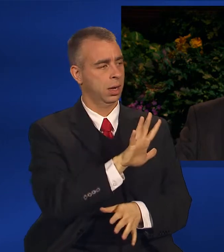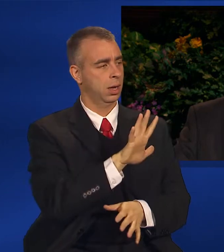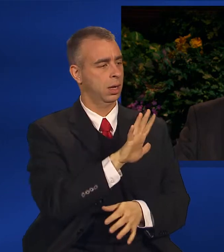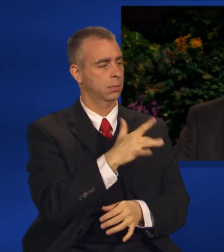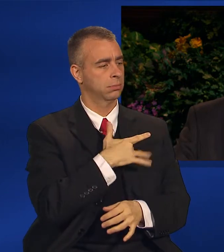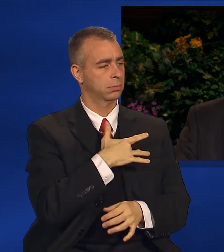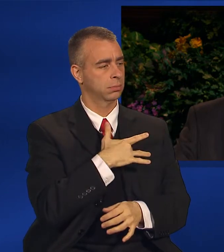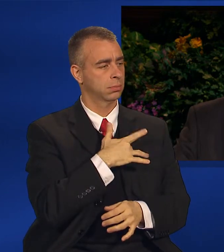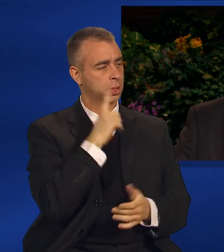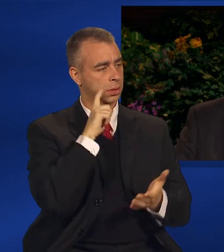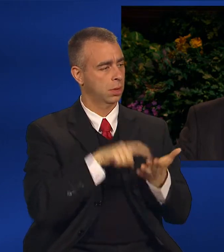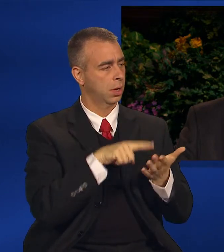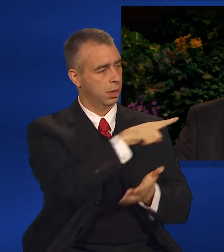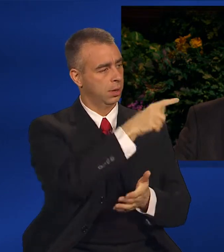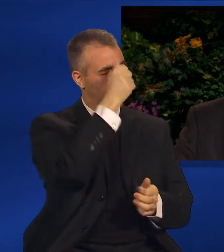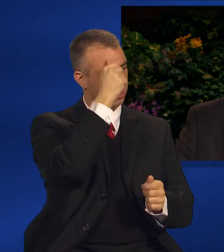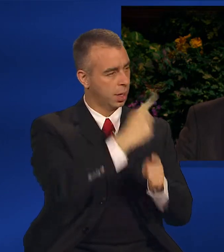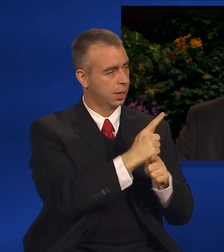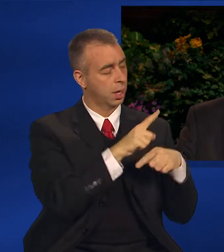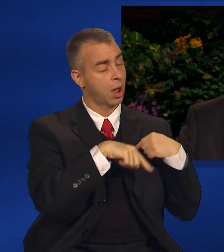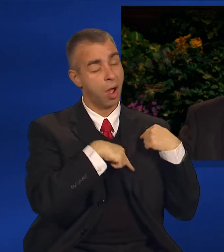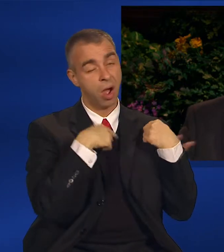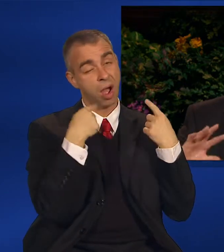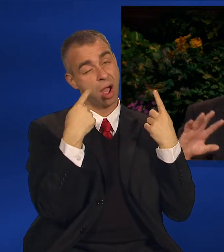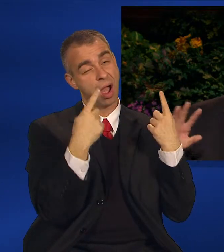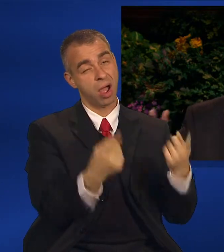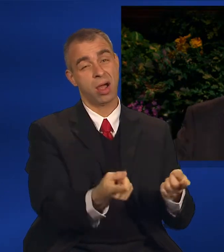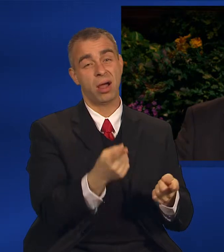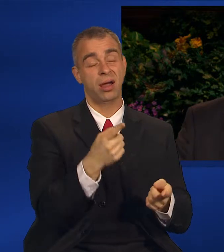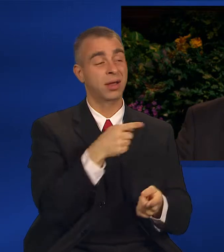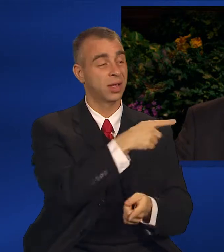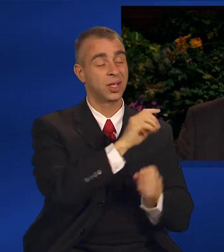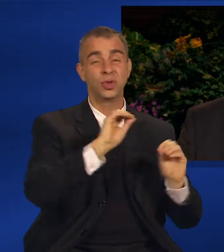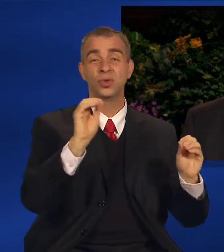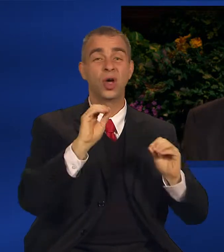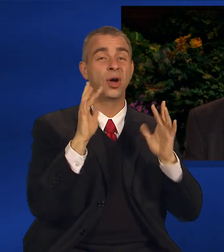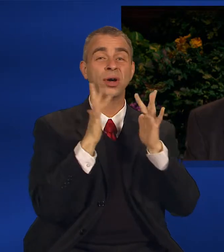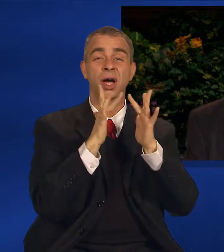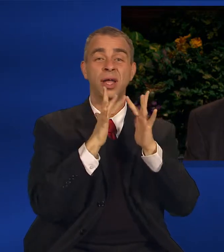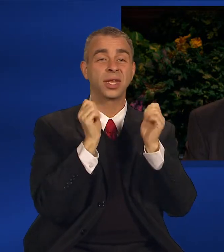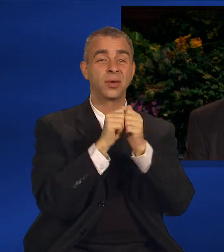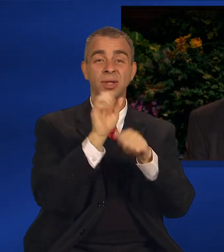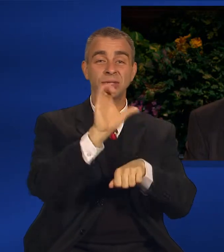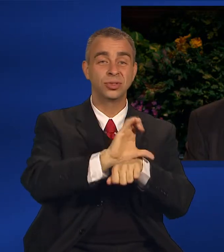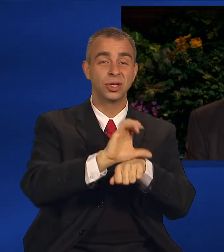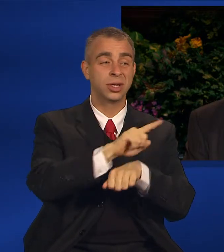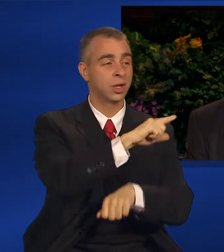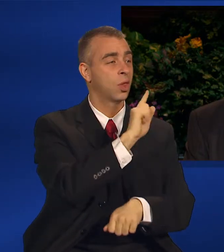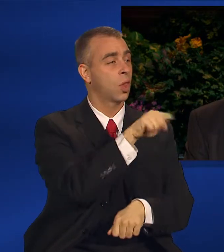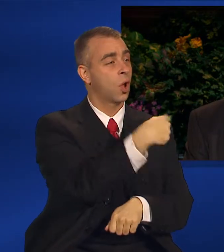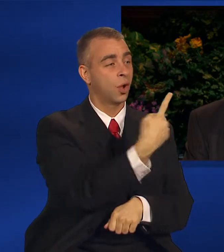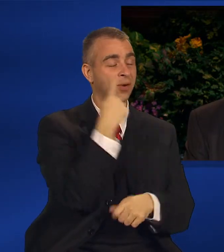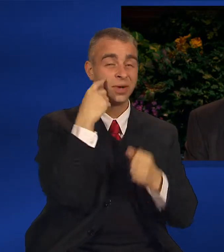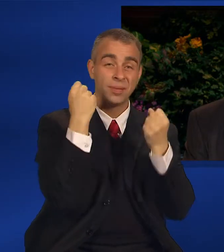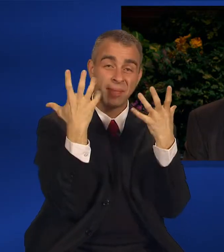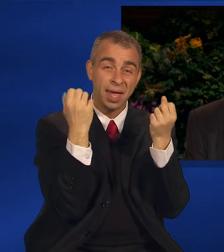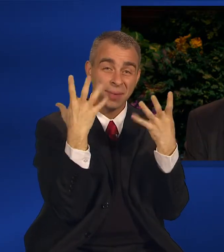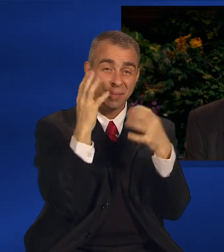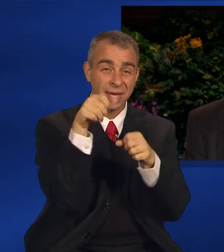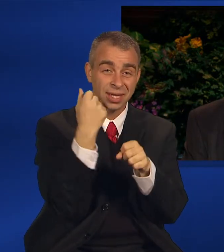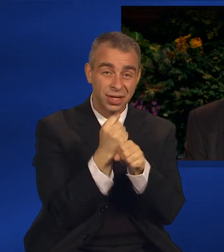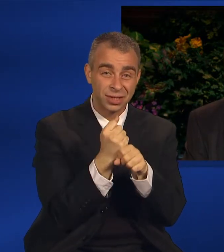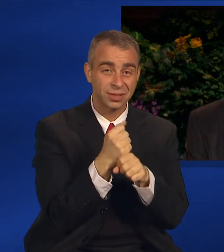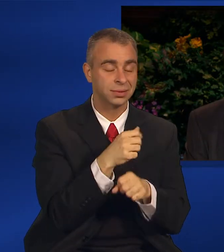think that this faithful brother, who had no contact with the Church for many years, had obediently